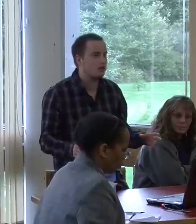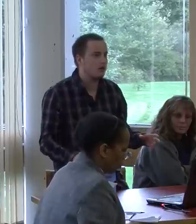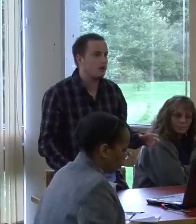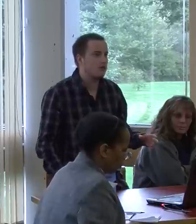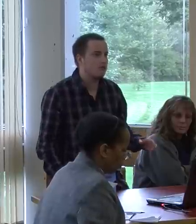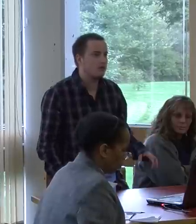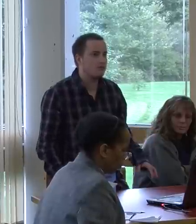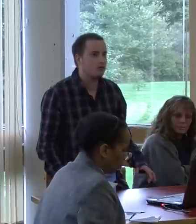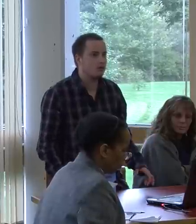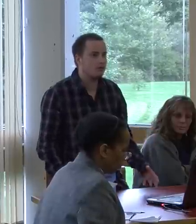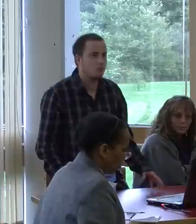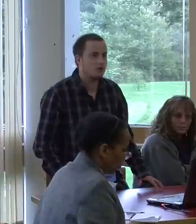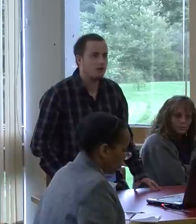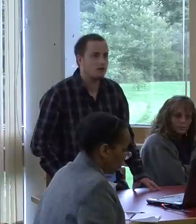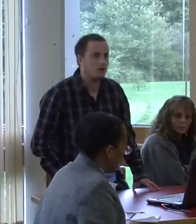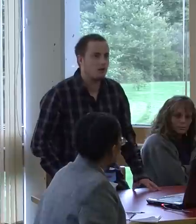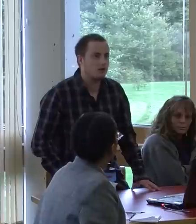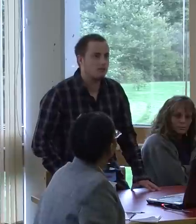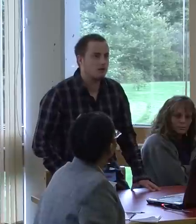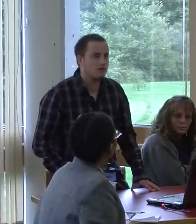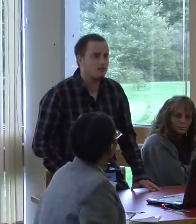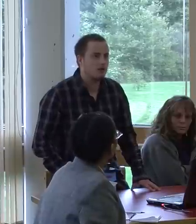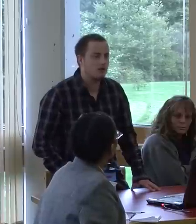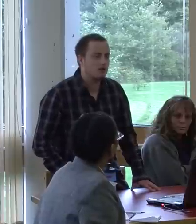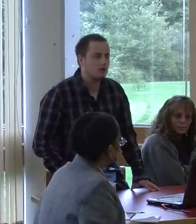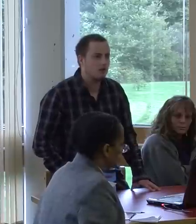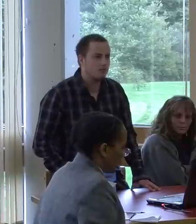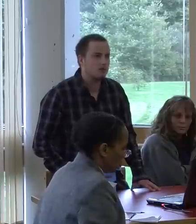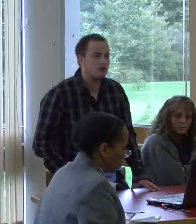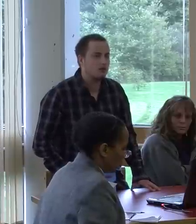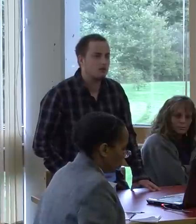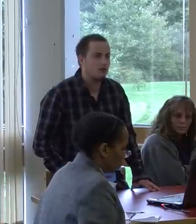a member of what they call the Minuteman Implant Club.